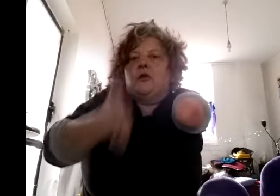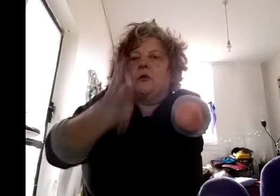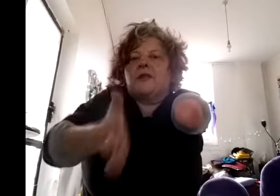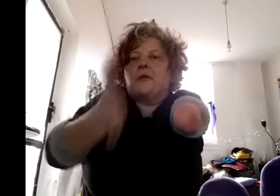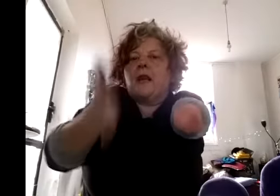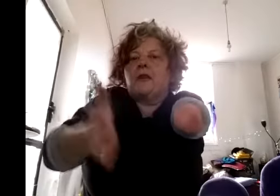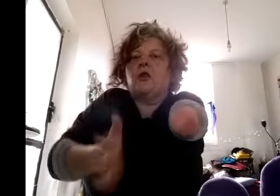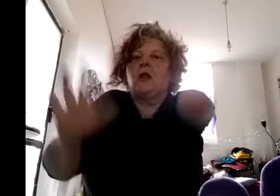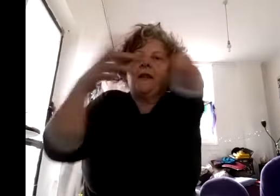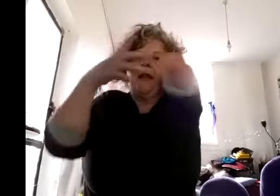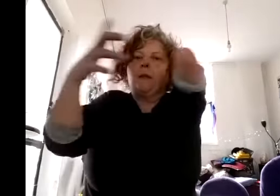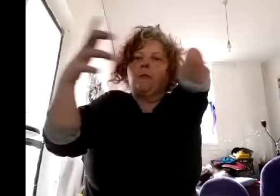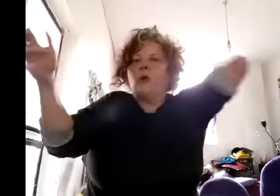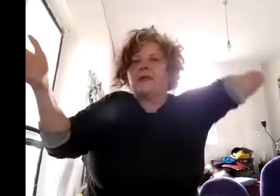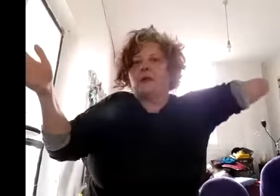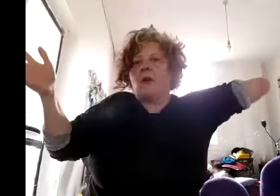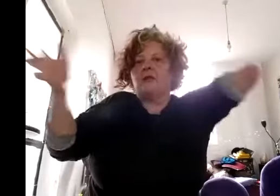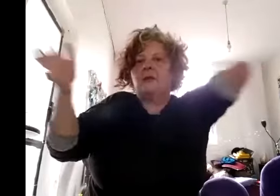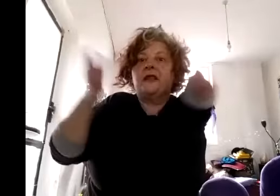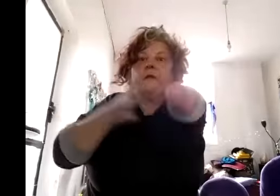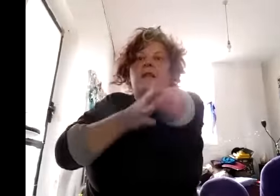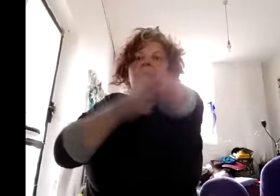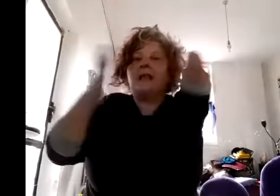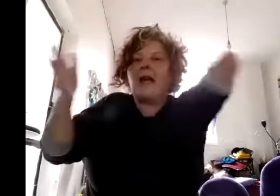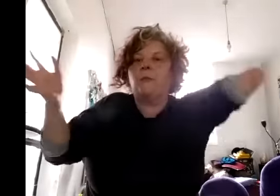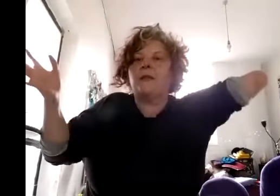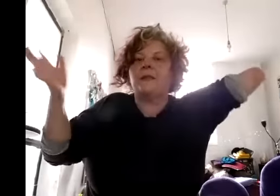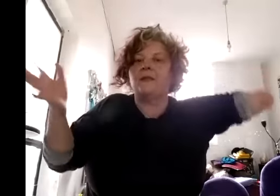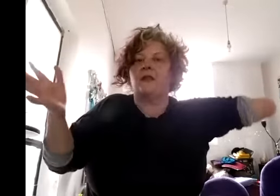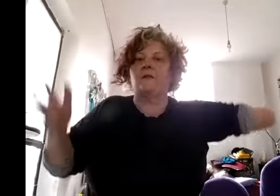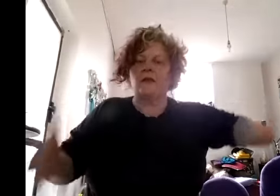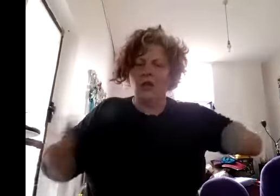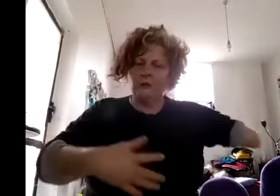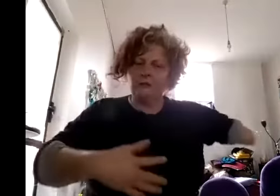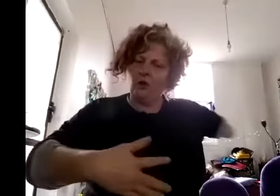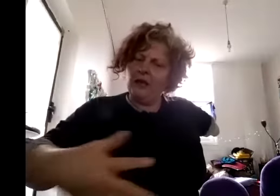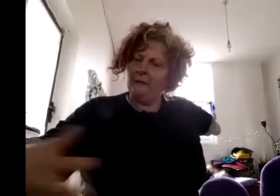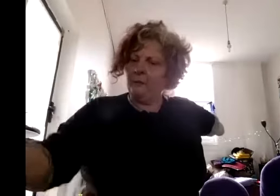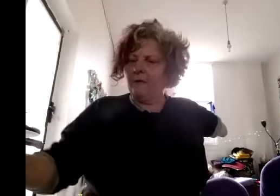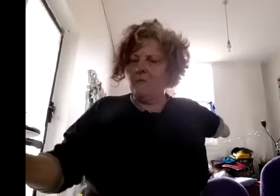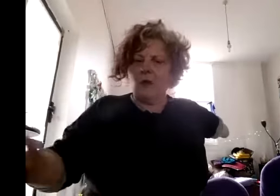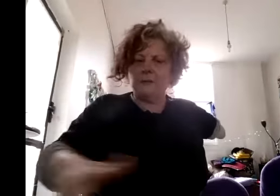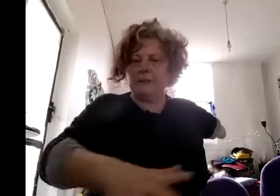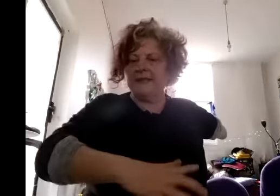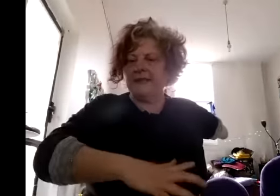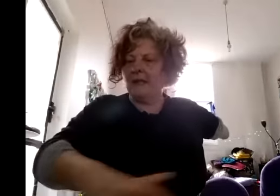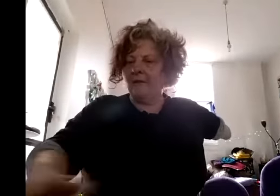situation then the broader situation of different ableism and so forth right kind of a bit of a multiplicity of